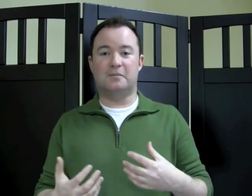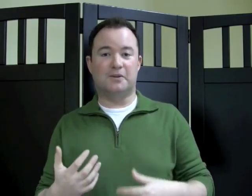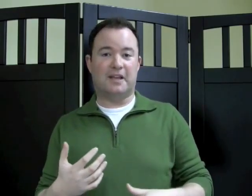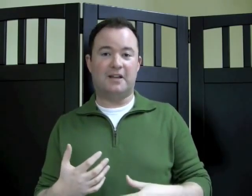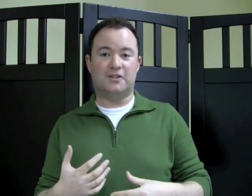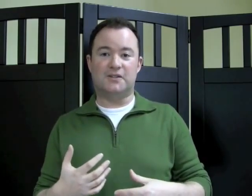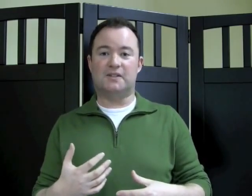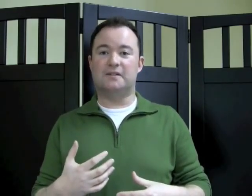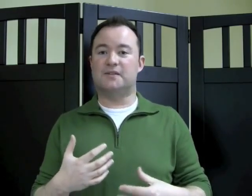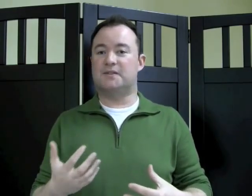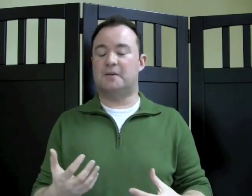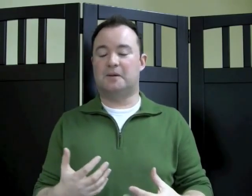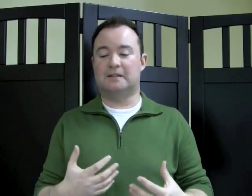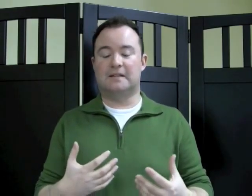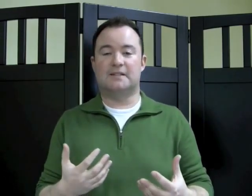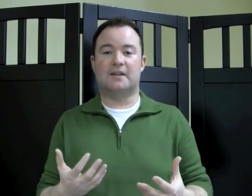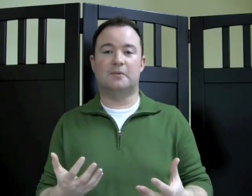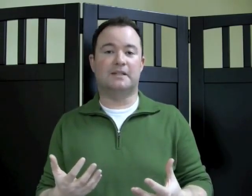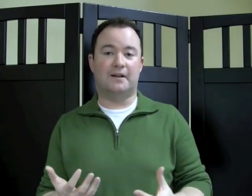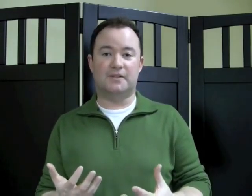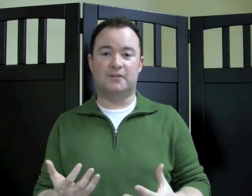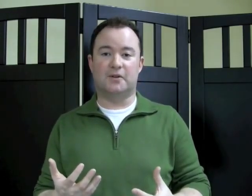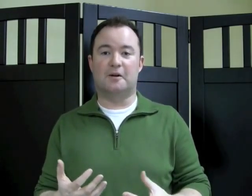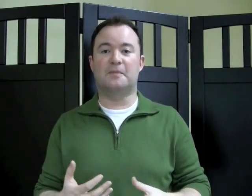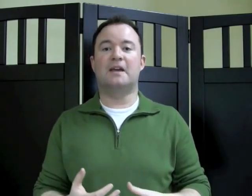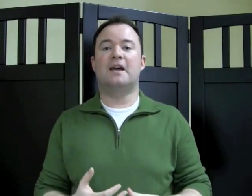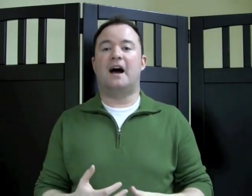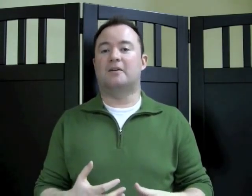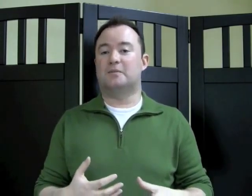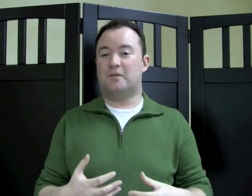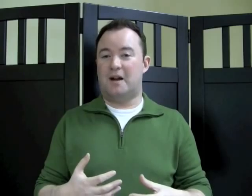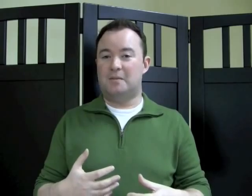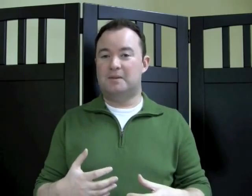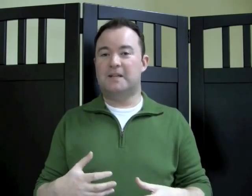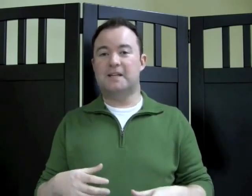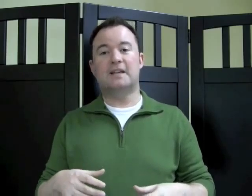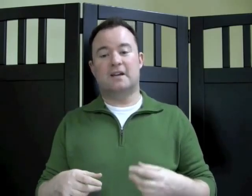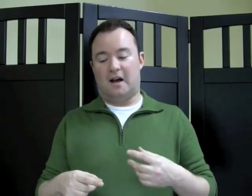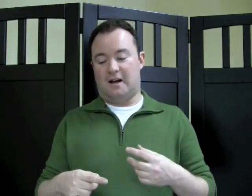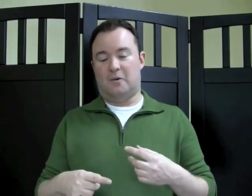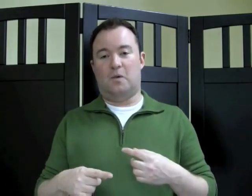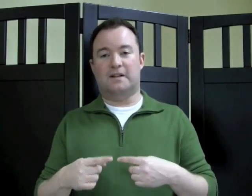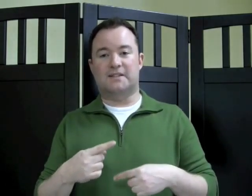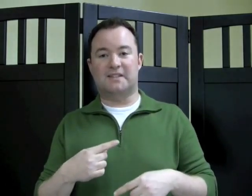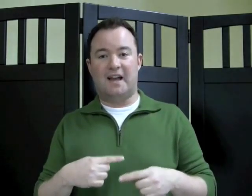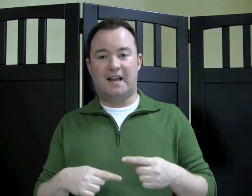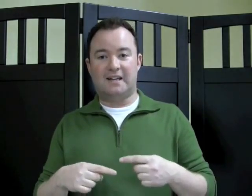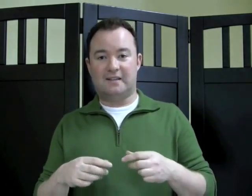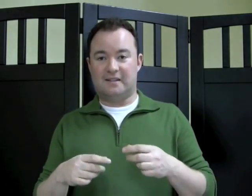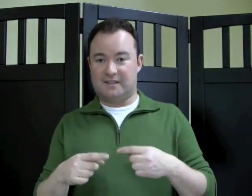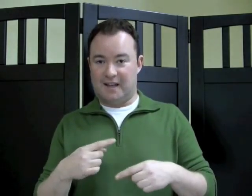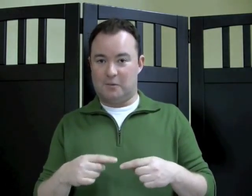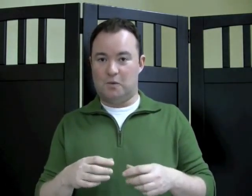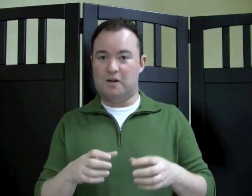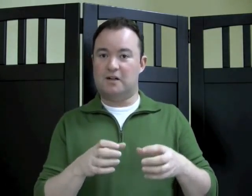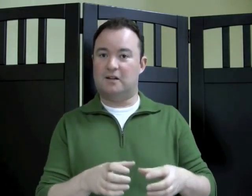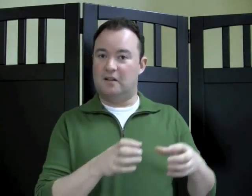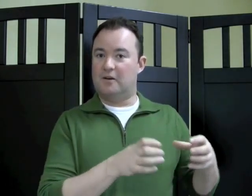communication skills of someone, let's say, with Down syndrome, I would probably wanna sign the sign word along